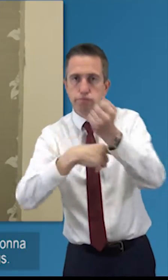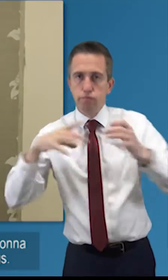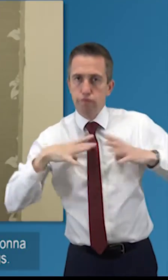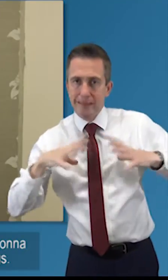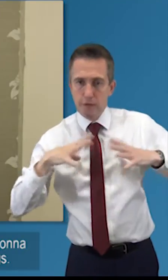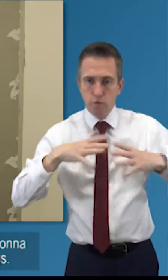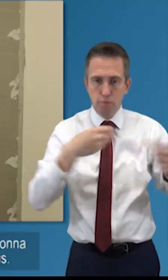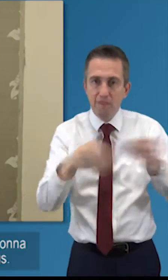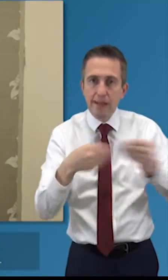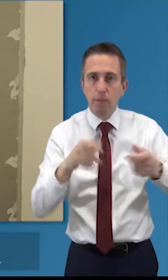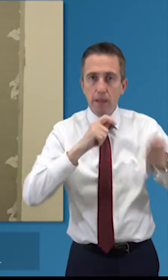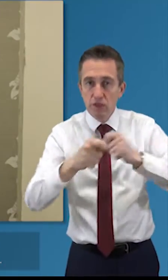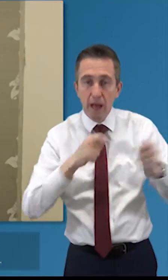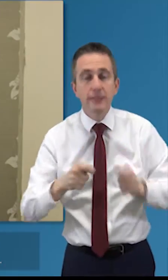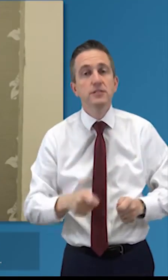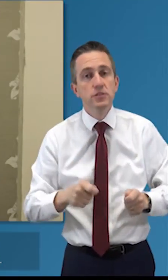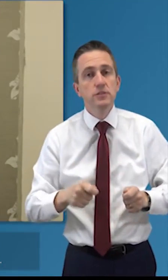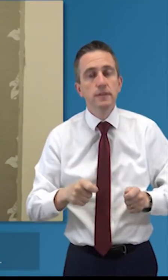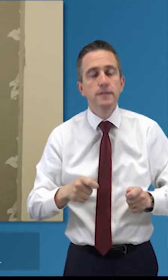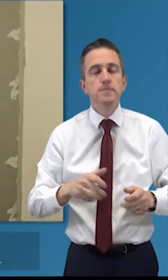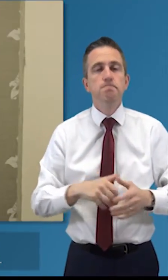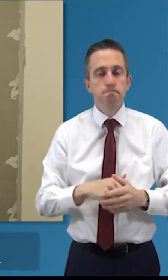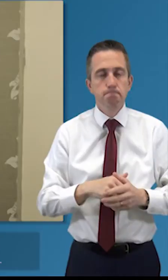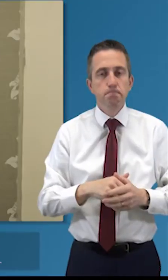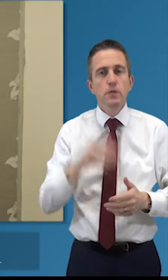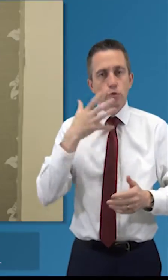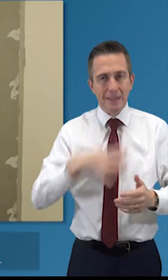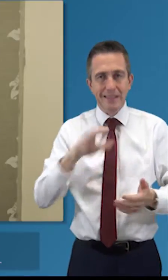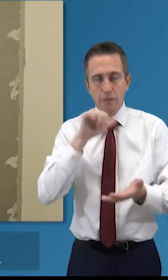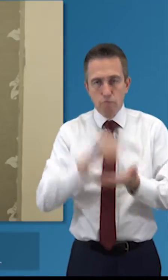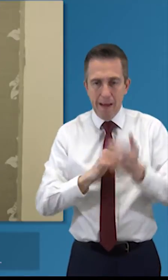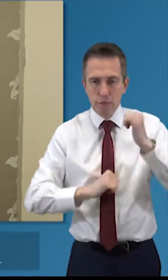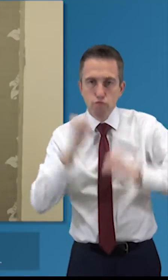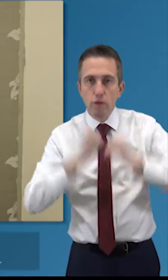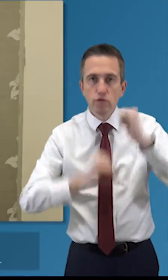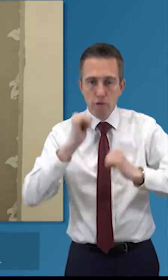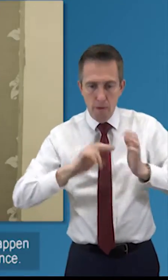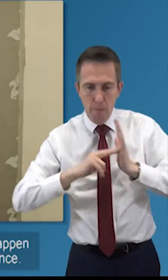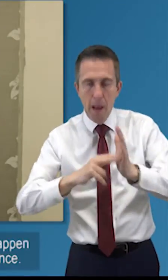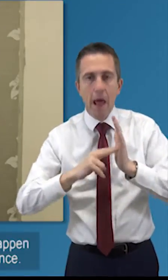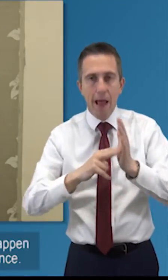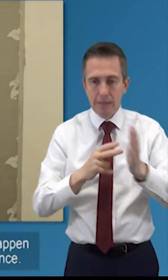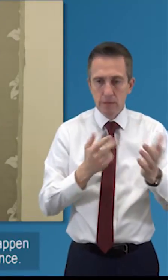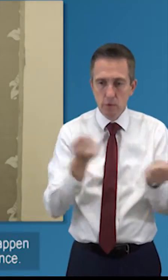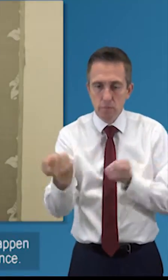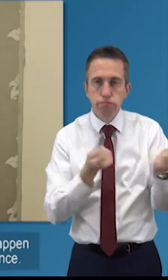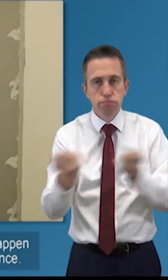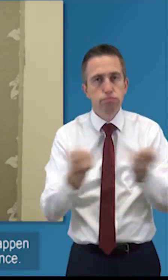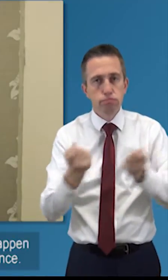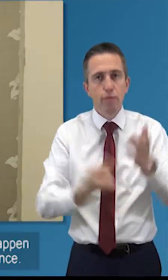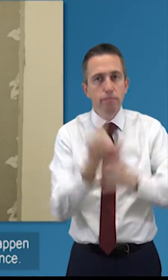things deal with difficult things is your charity in a state does it have the structures where it can deal with those things and